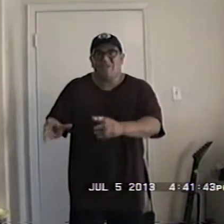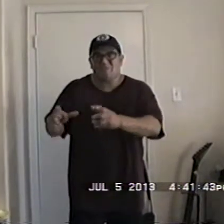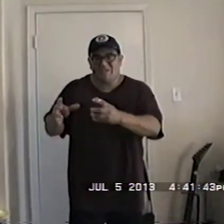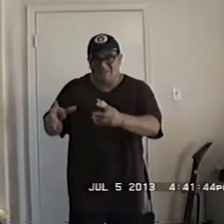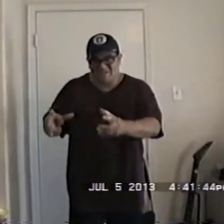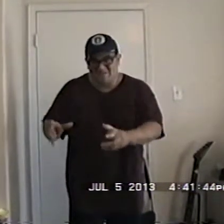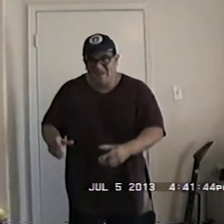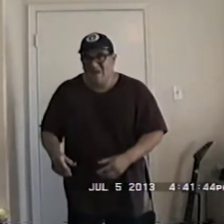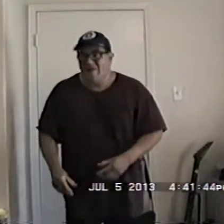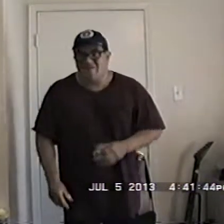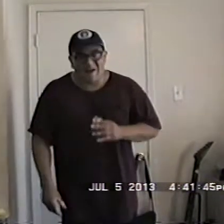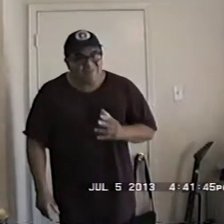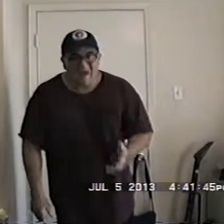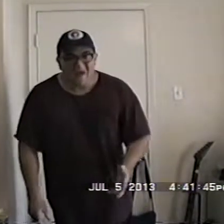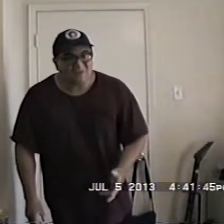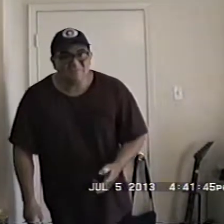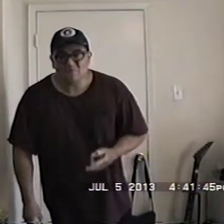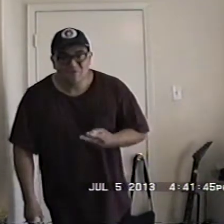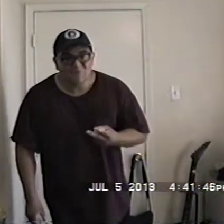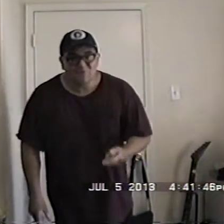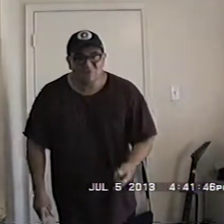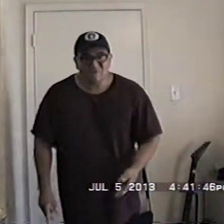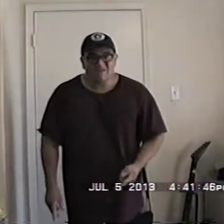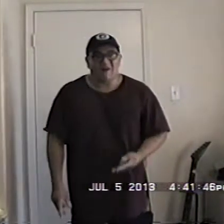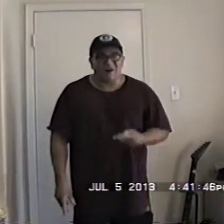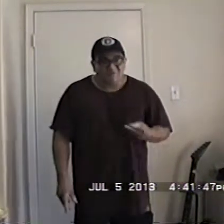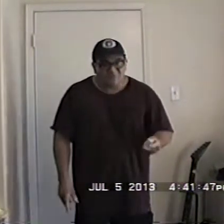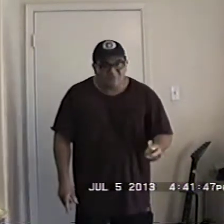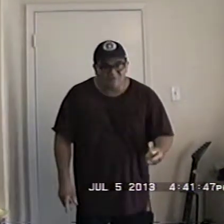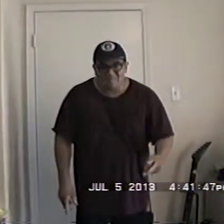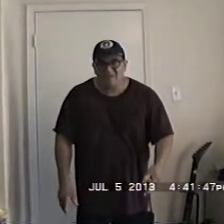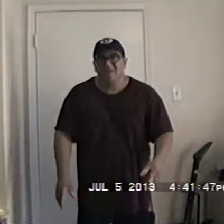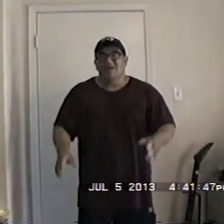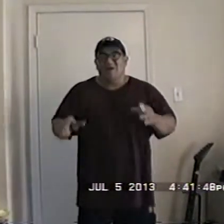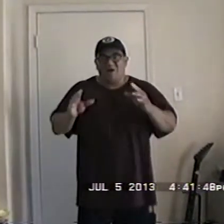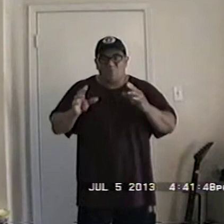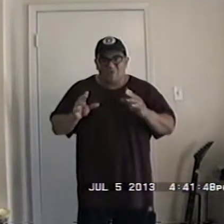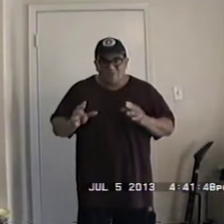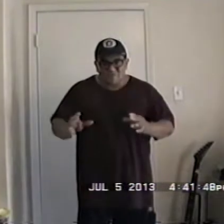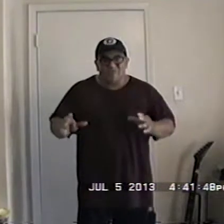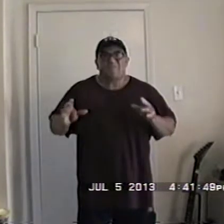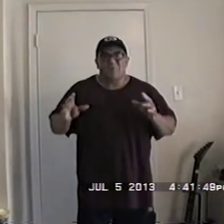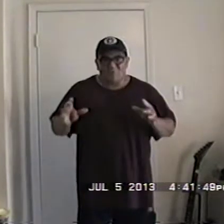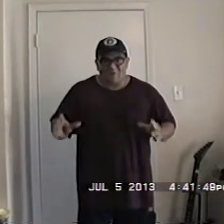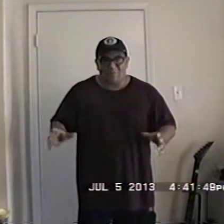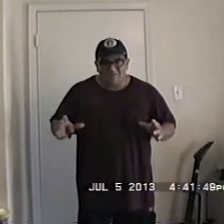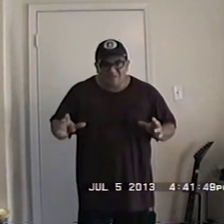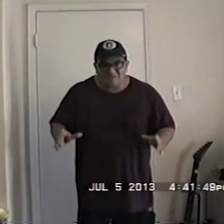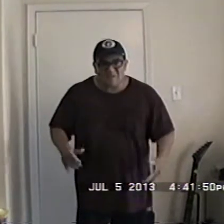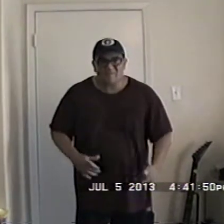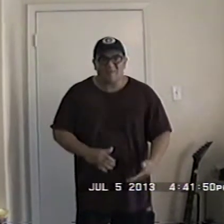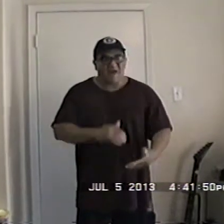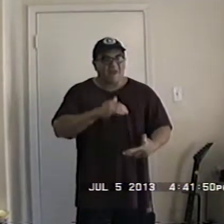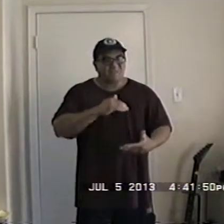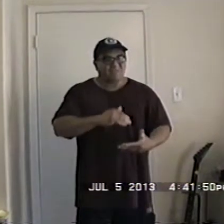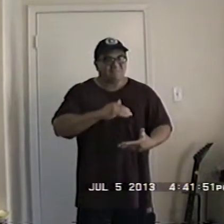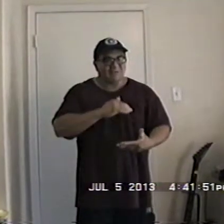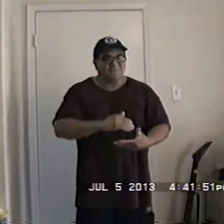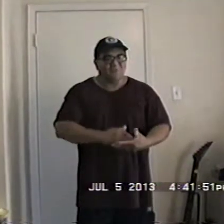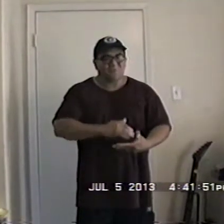that you're getting find out if your university offers one a residency program is I think midpoint